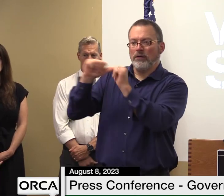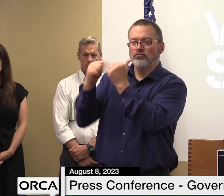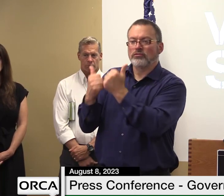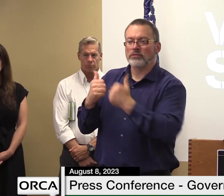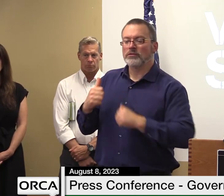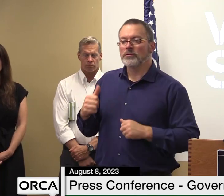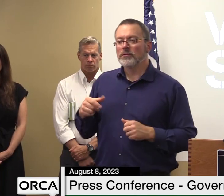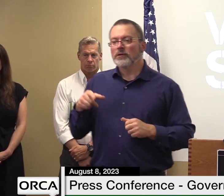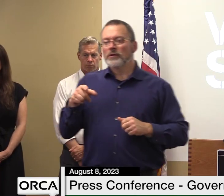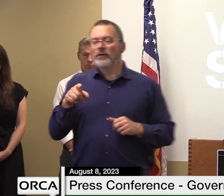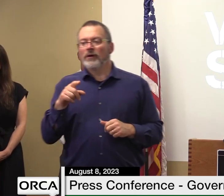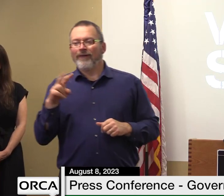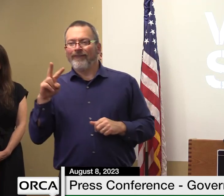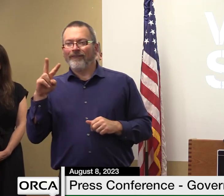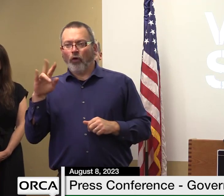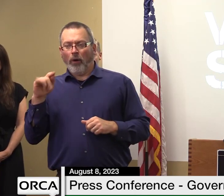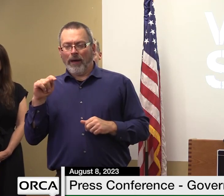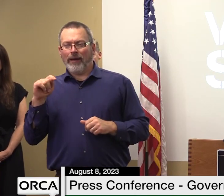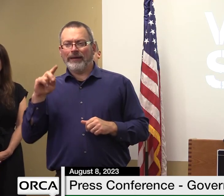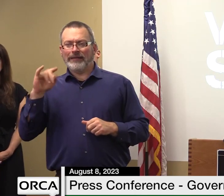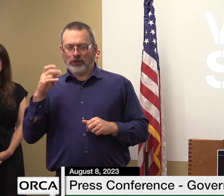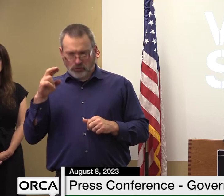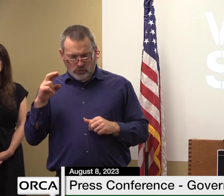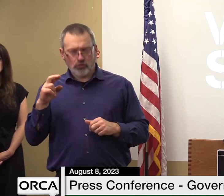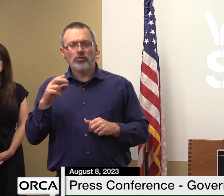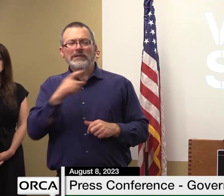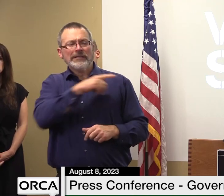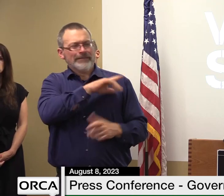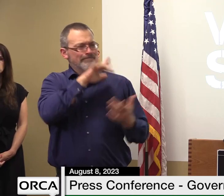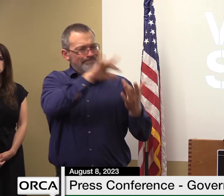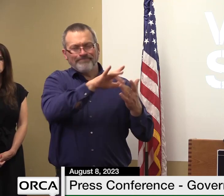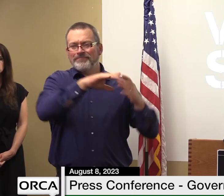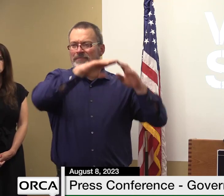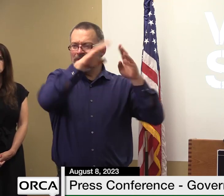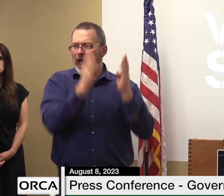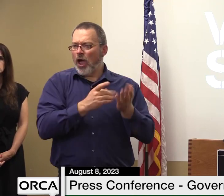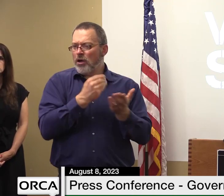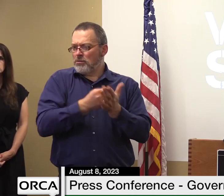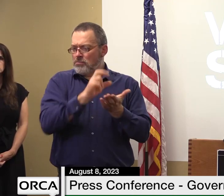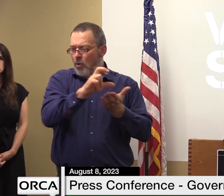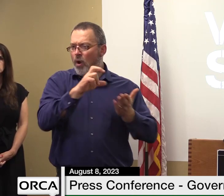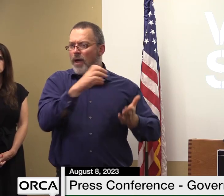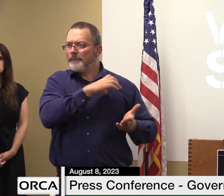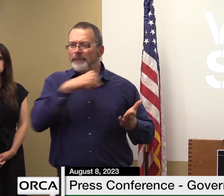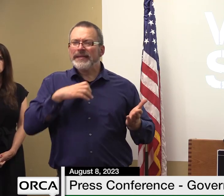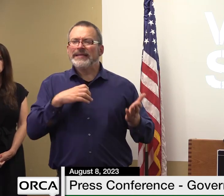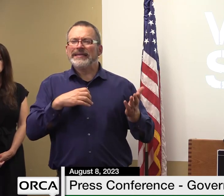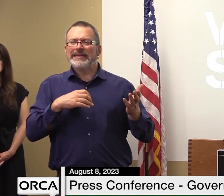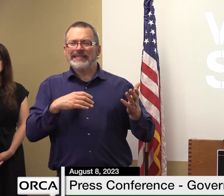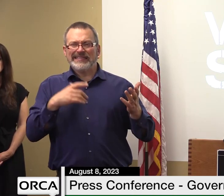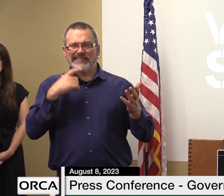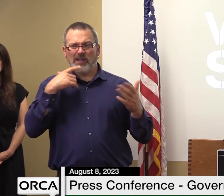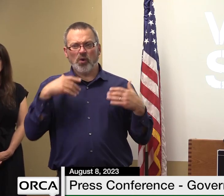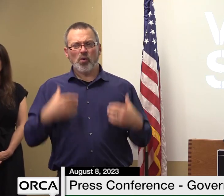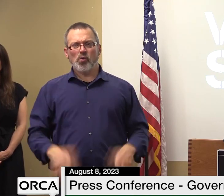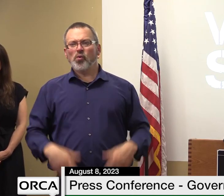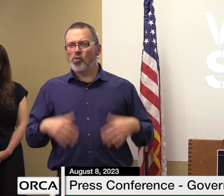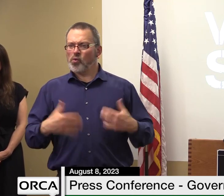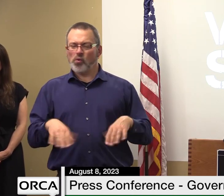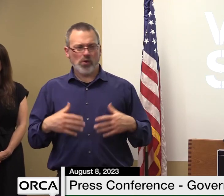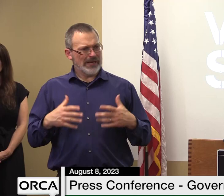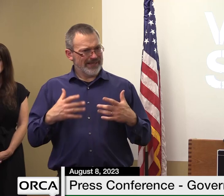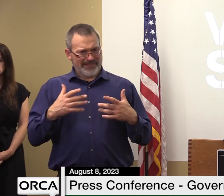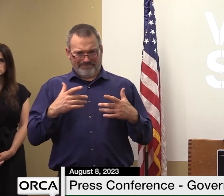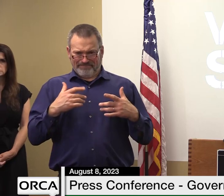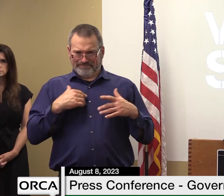april um regarding the funding situation quote it would dramatically limit our ability to support vermont emergency